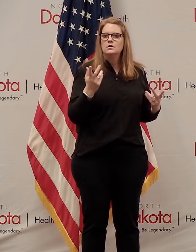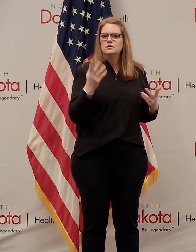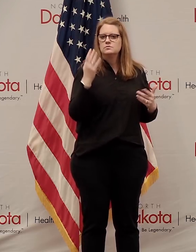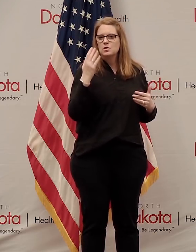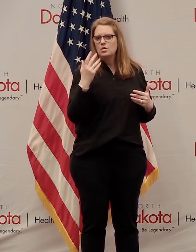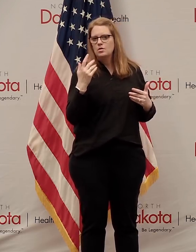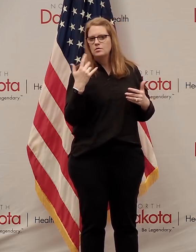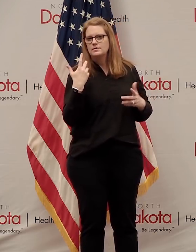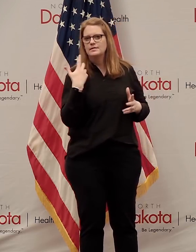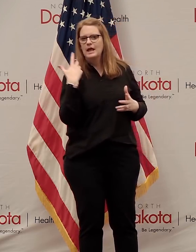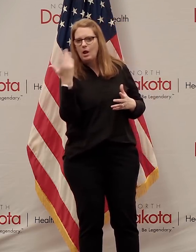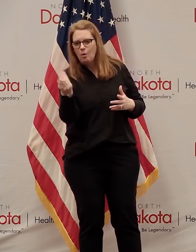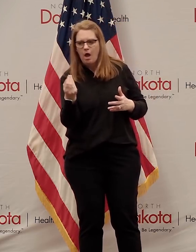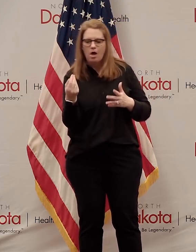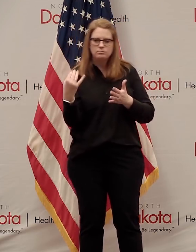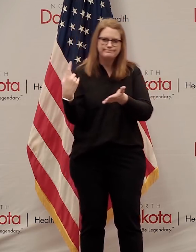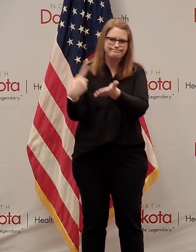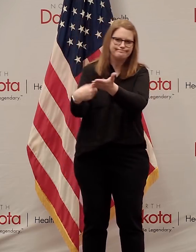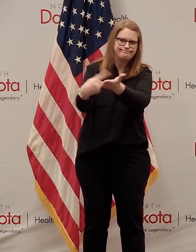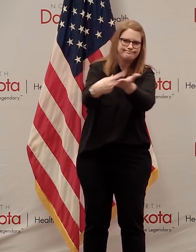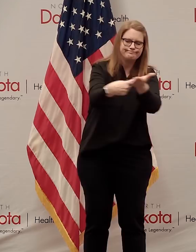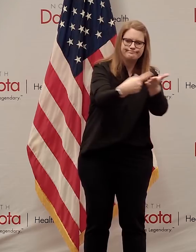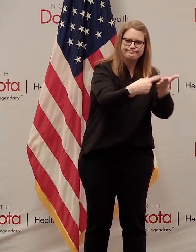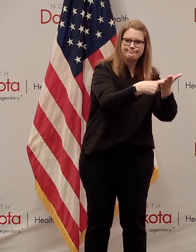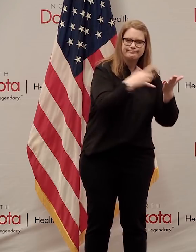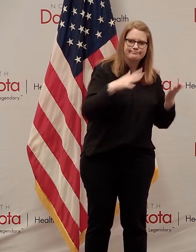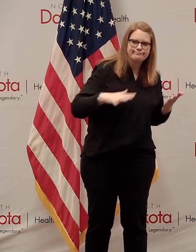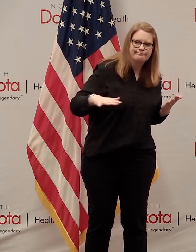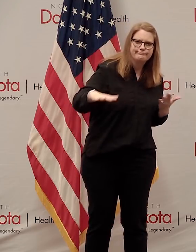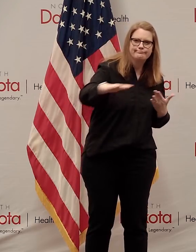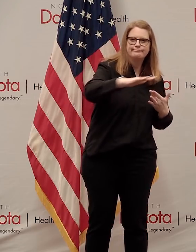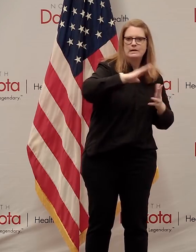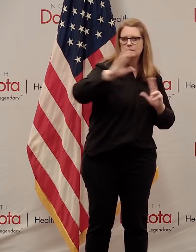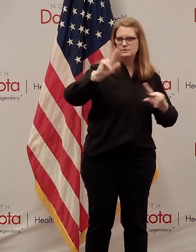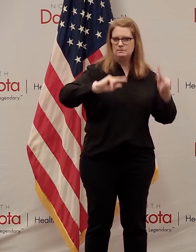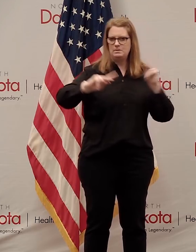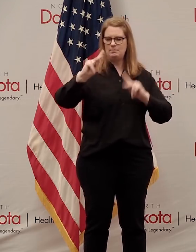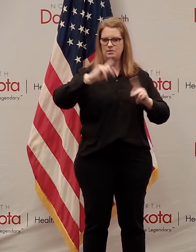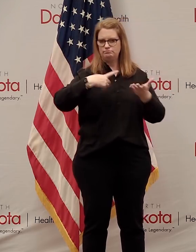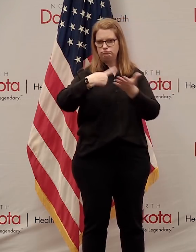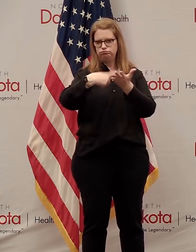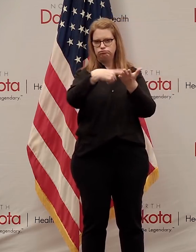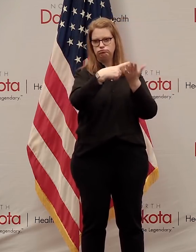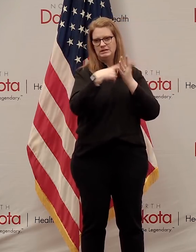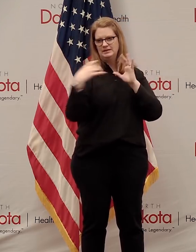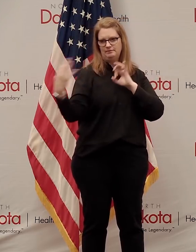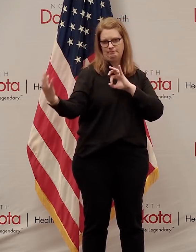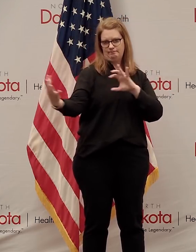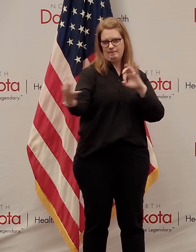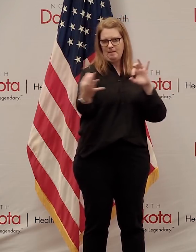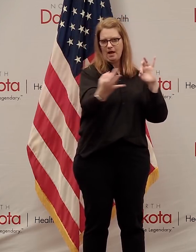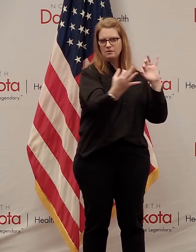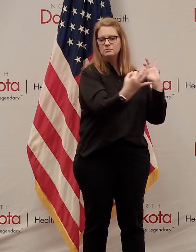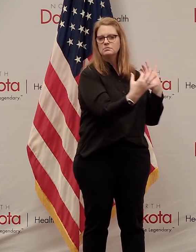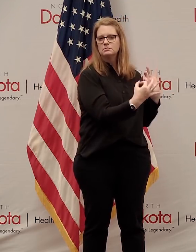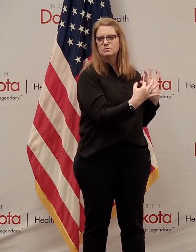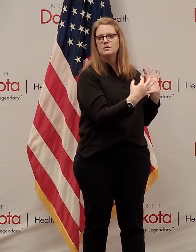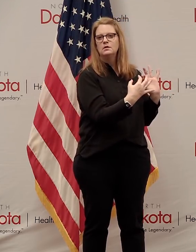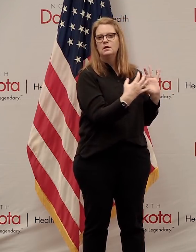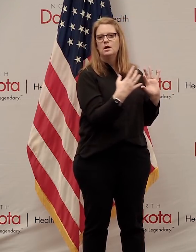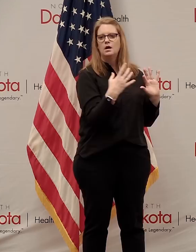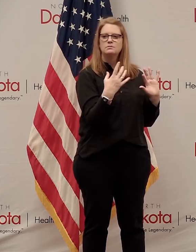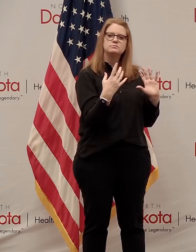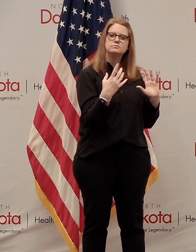out, talks to people in the regions, and they take input from those that